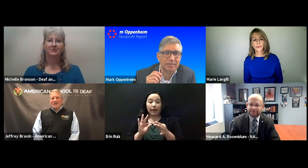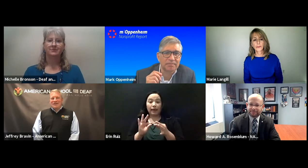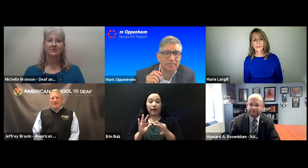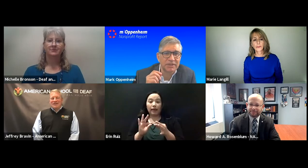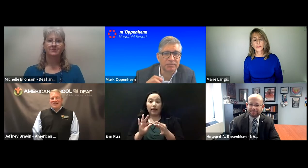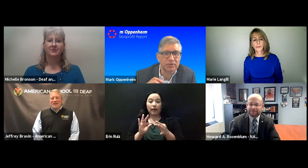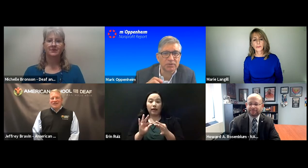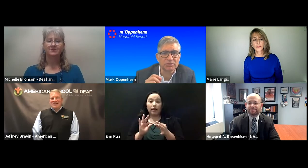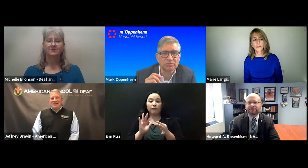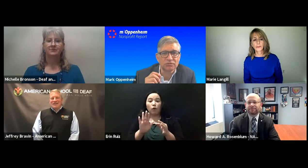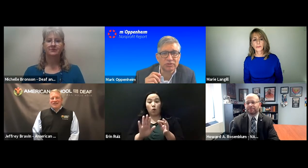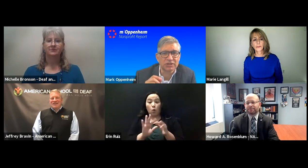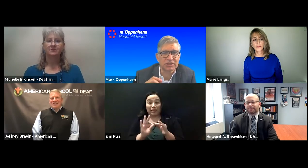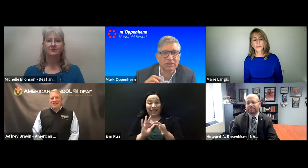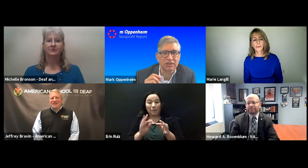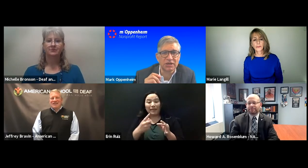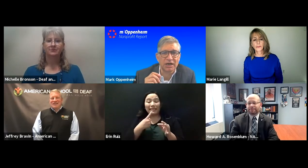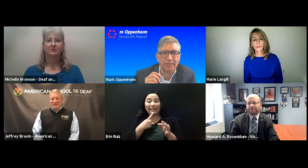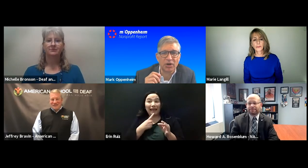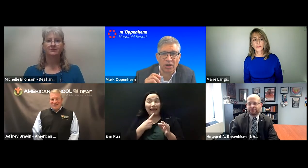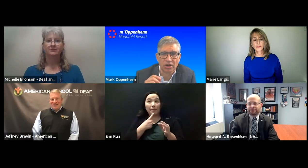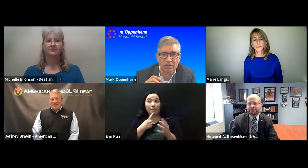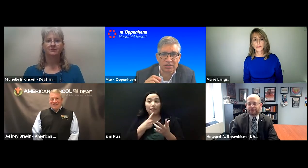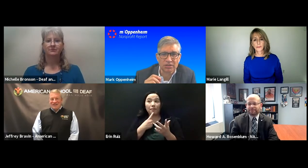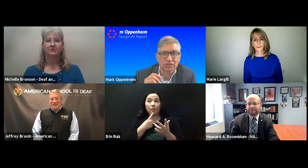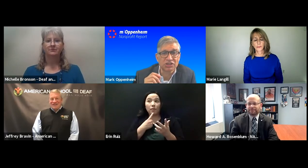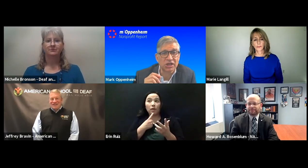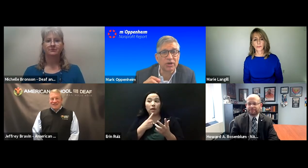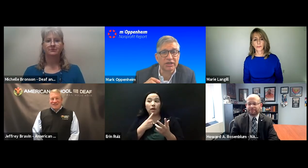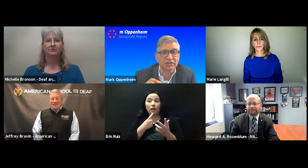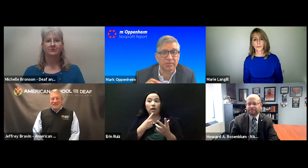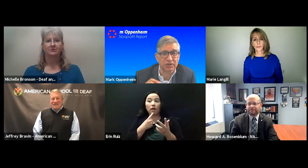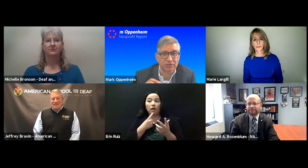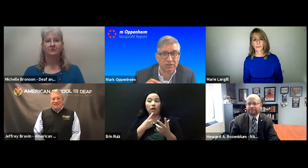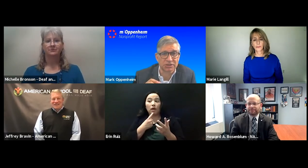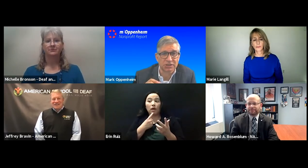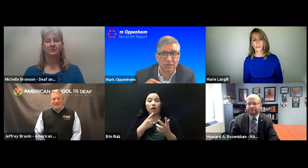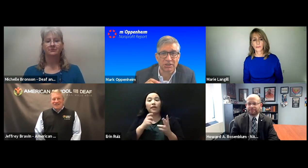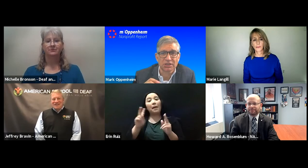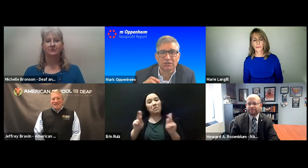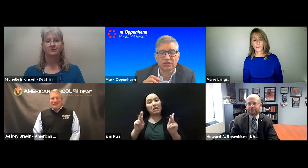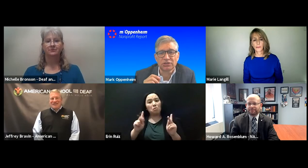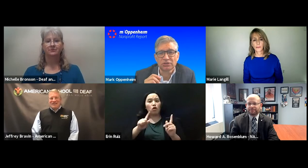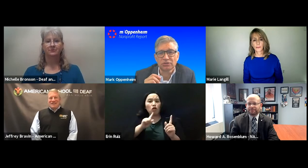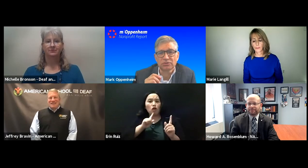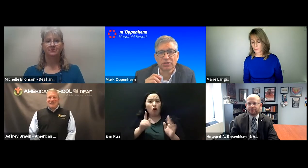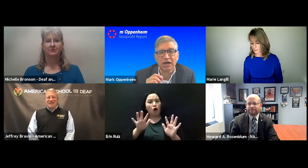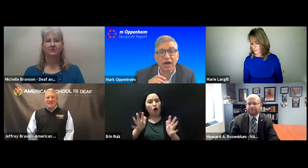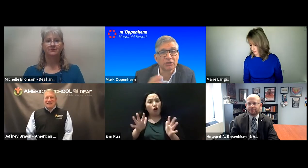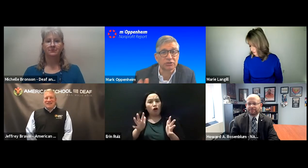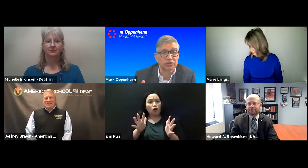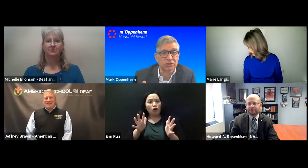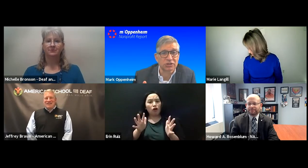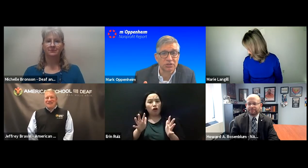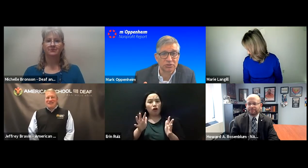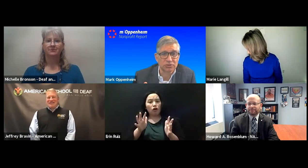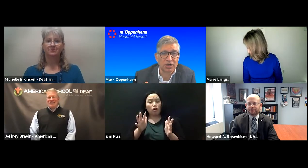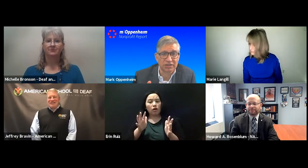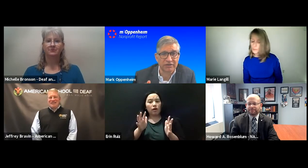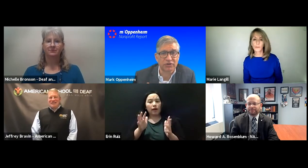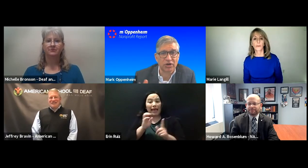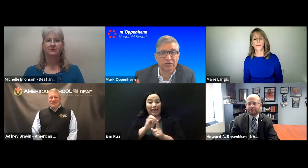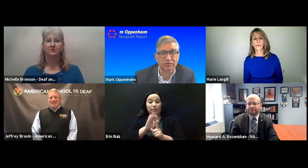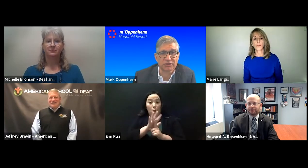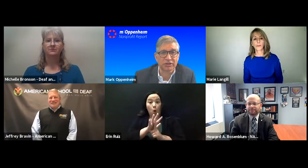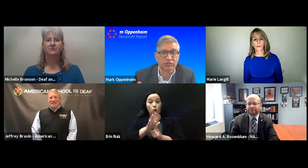people really are somewhat exposed to others who